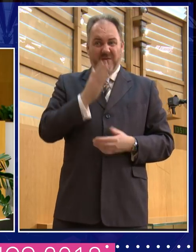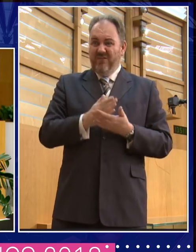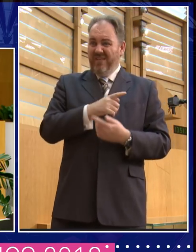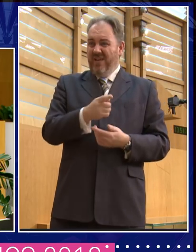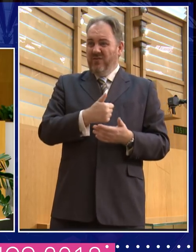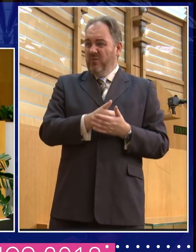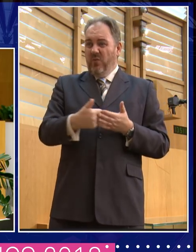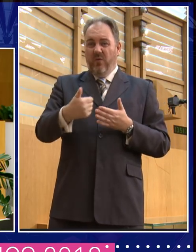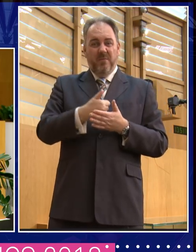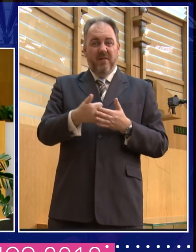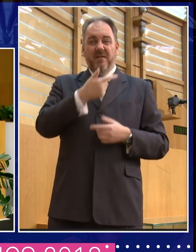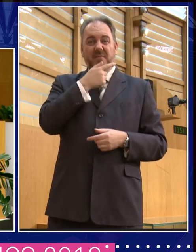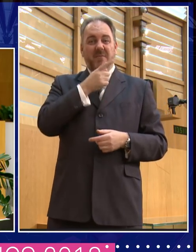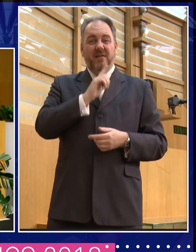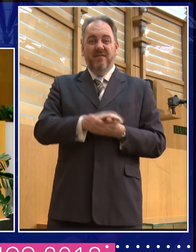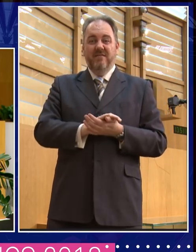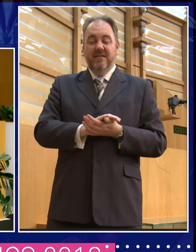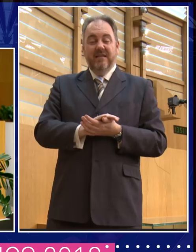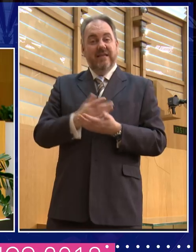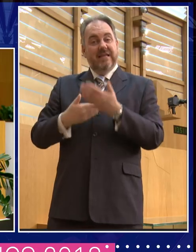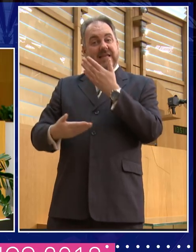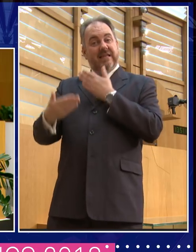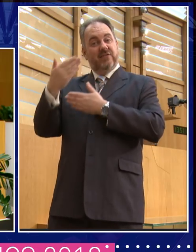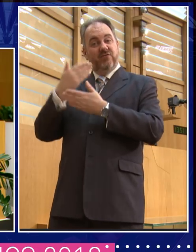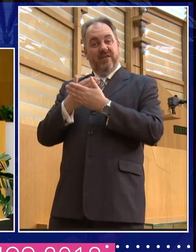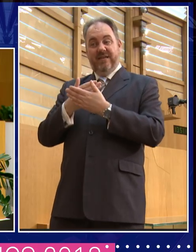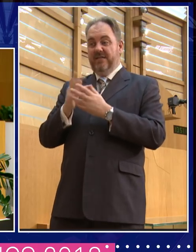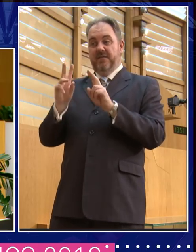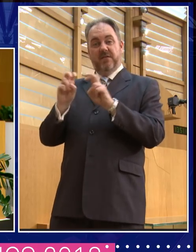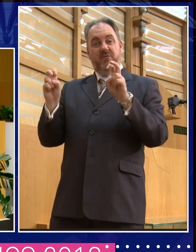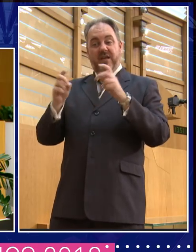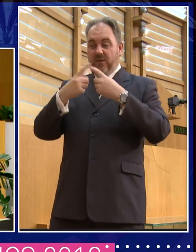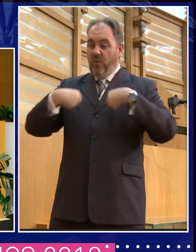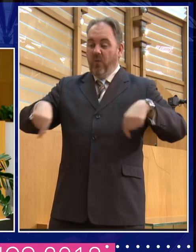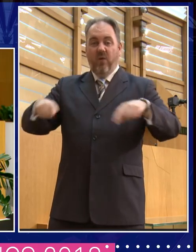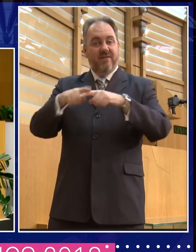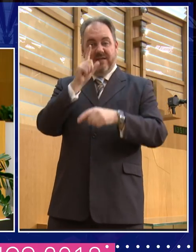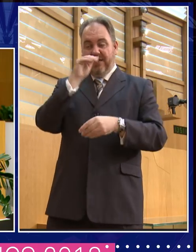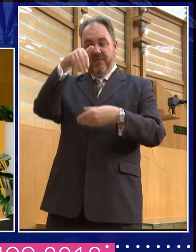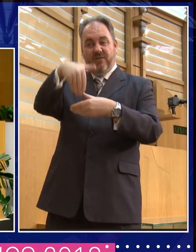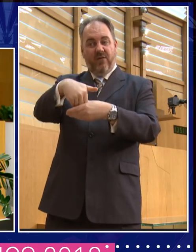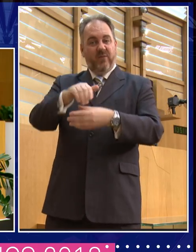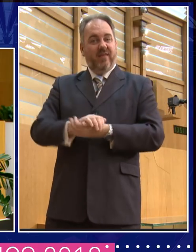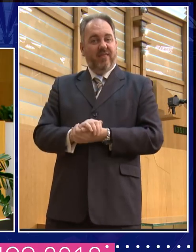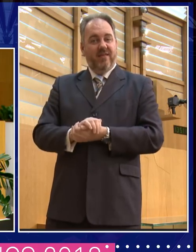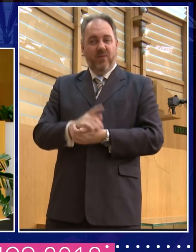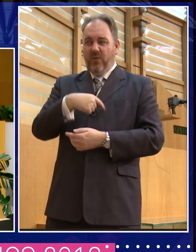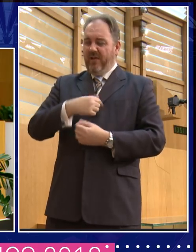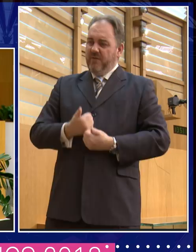history is a game that we can all play. Our questions are good questions. And, you we don't